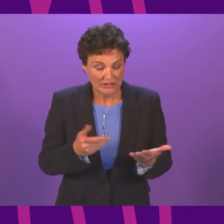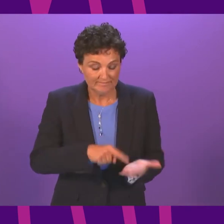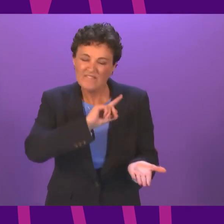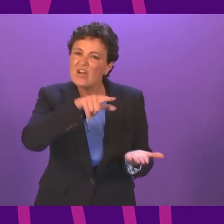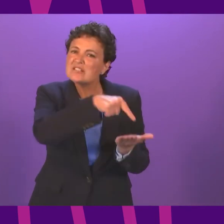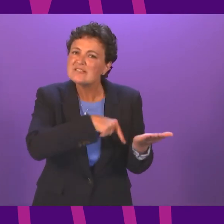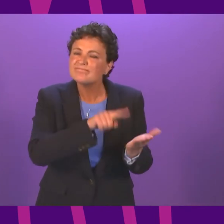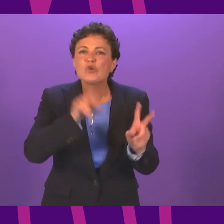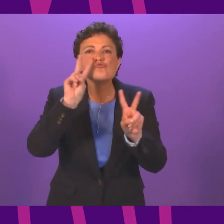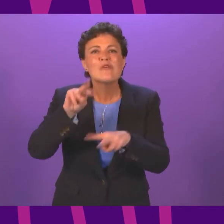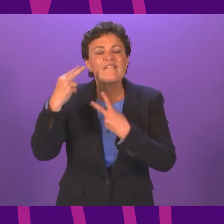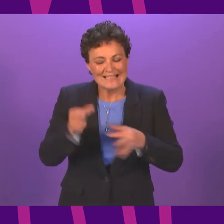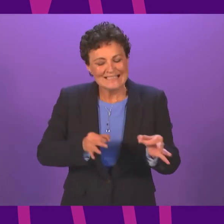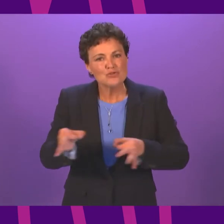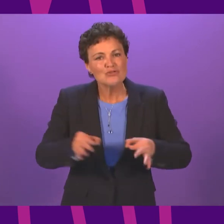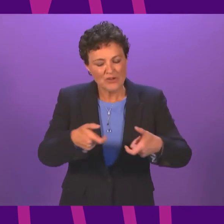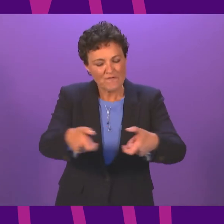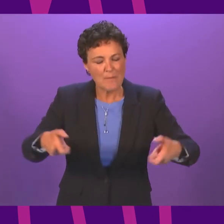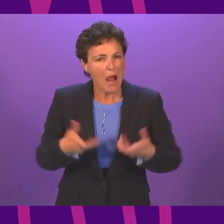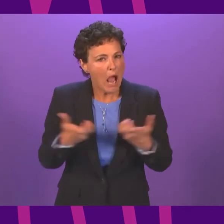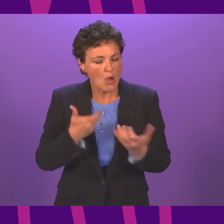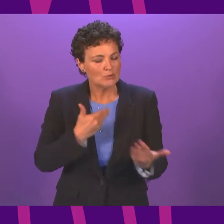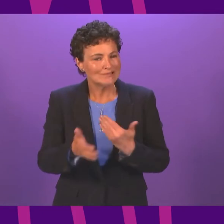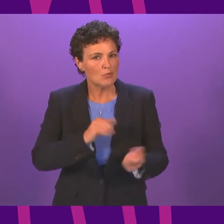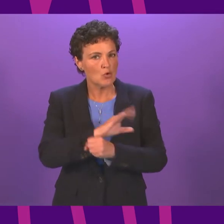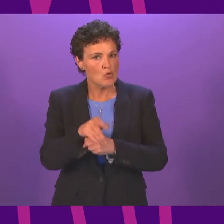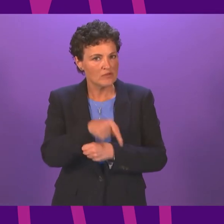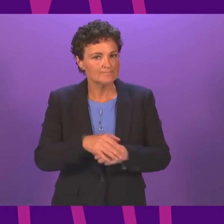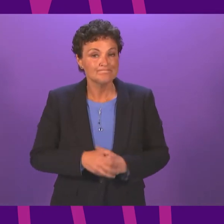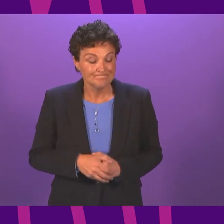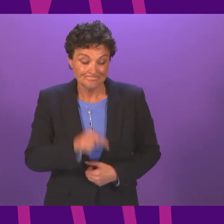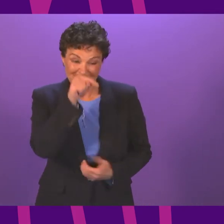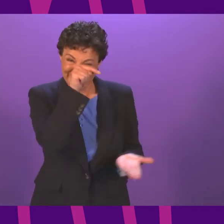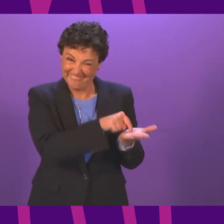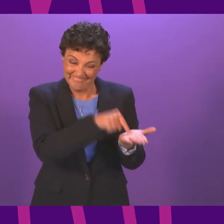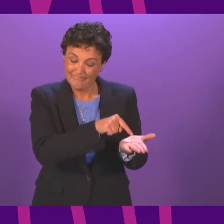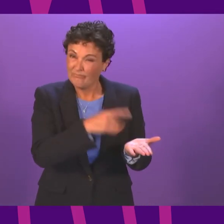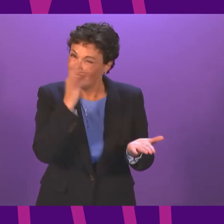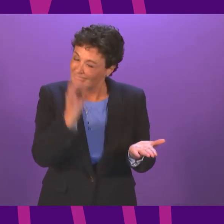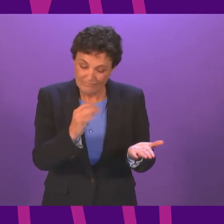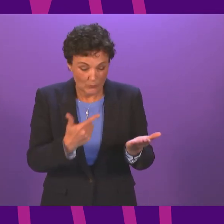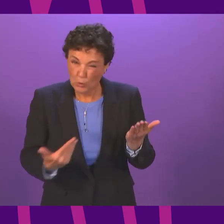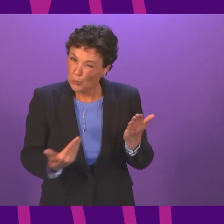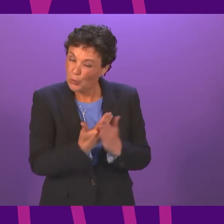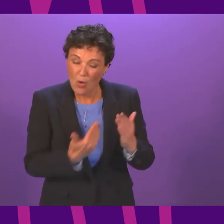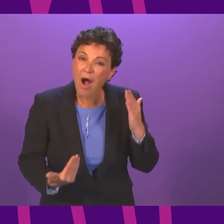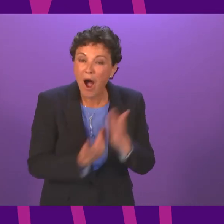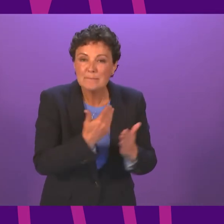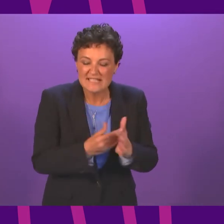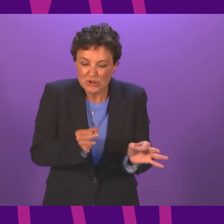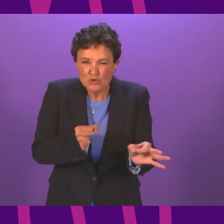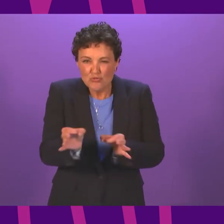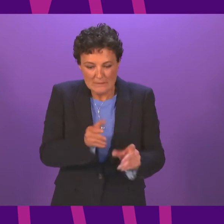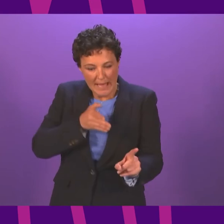revised strategic framework for tackling COVID. Central to this is an updated strategic aim for our pandemic